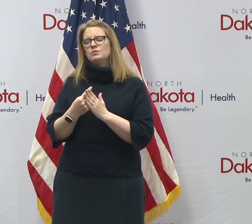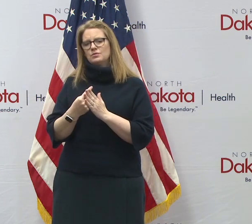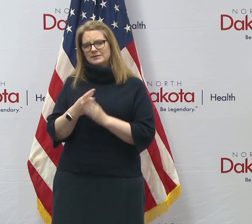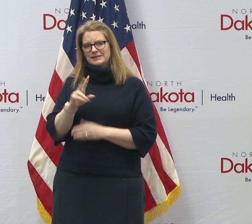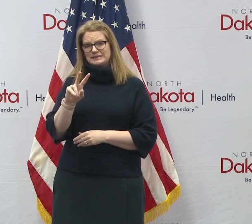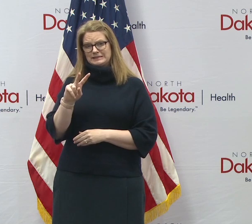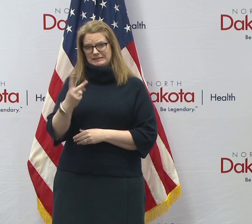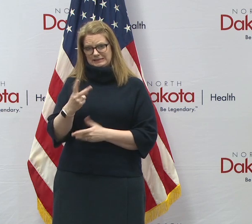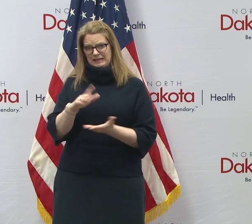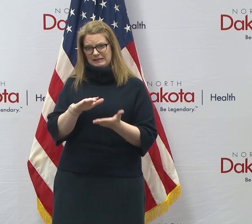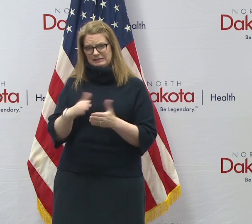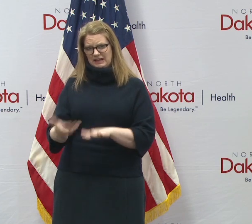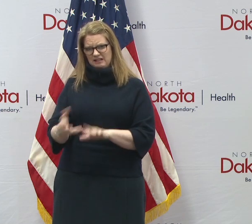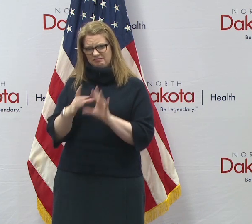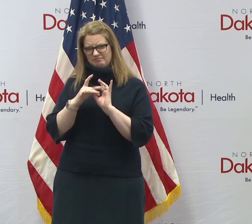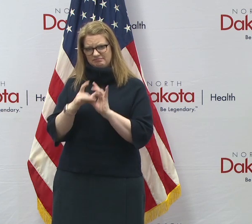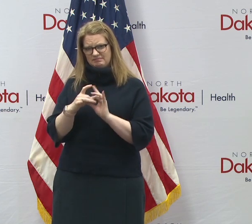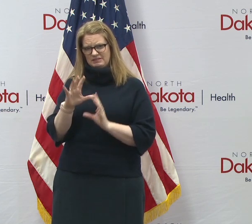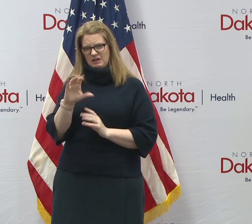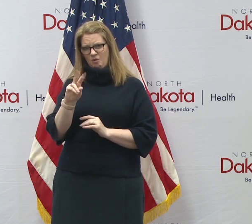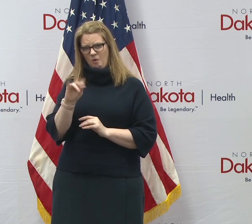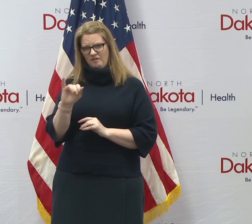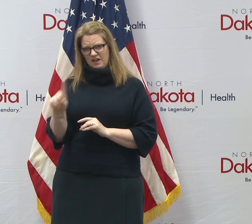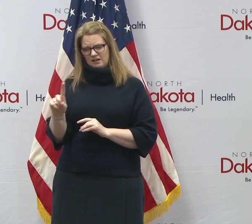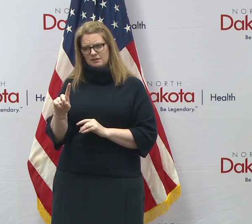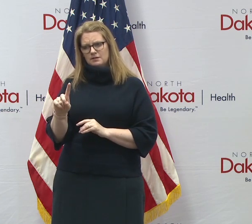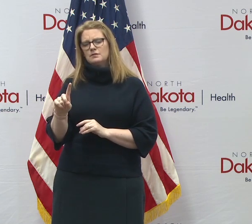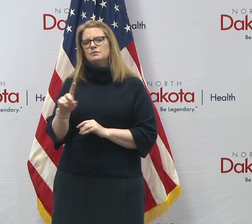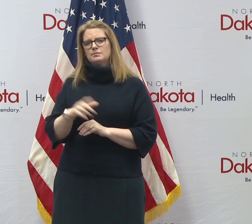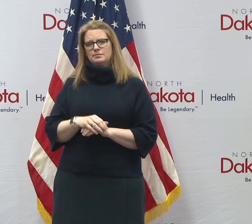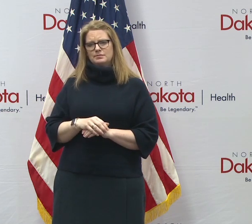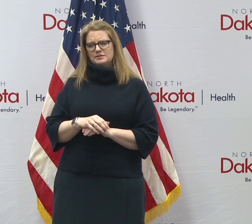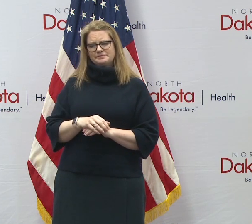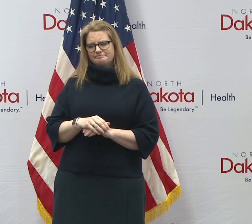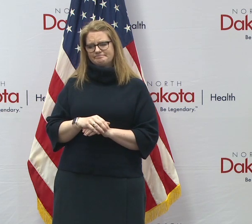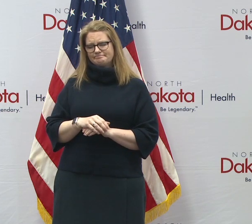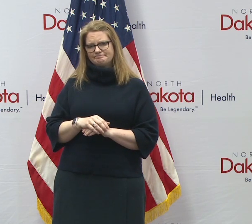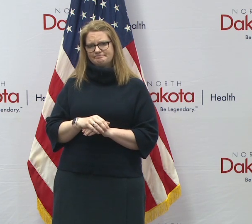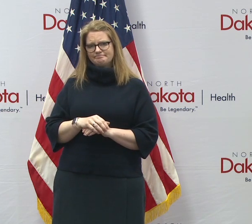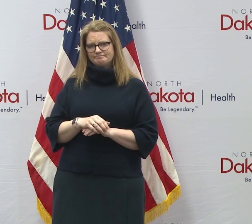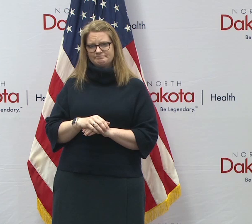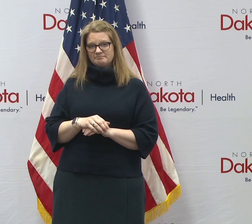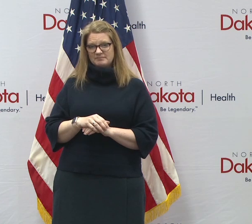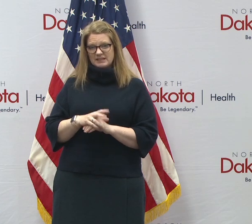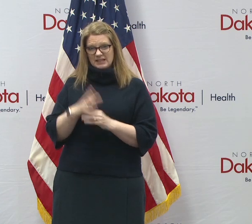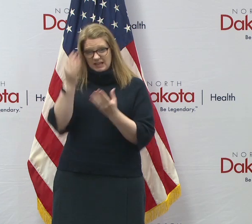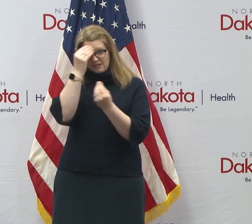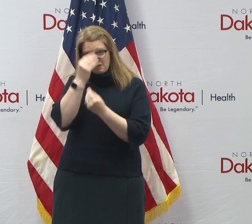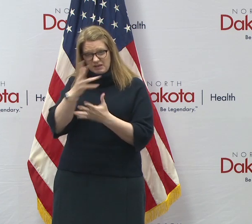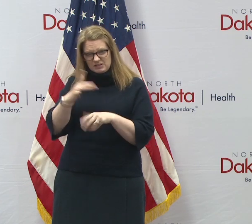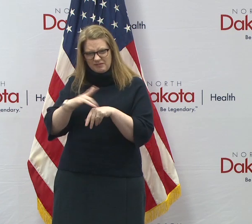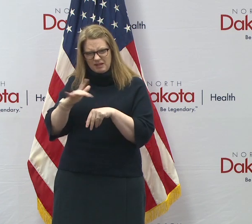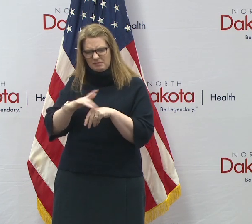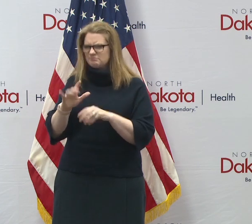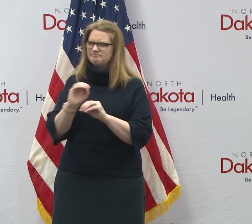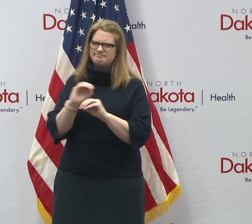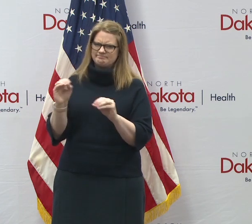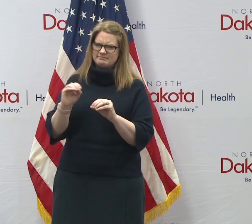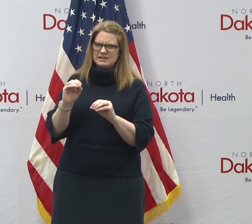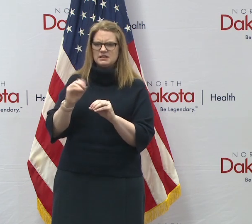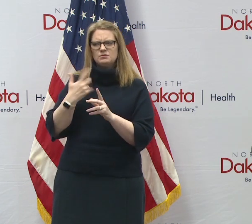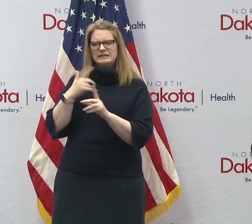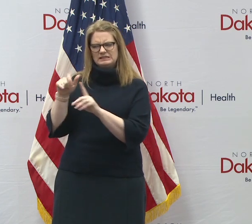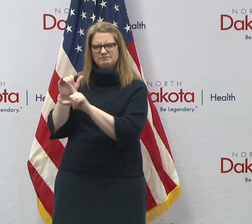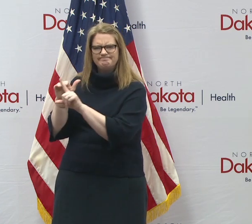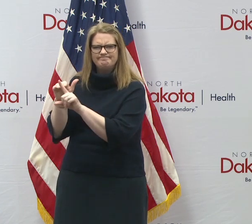COVID-related death earlier today, but no details are available at this time pending notification of